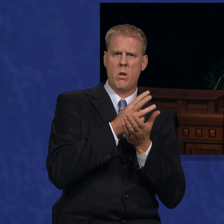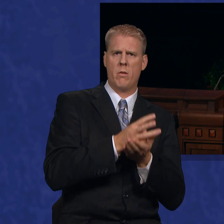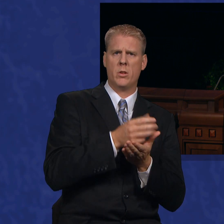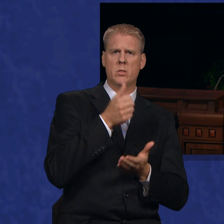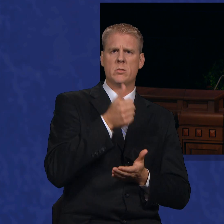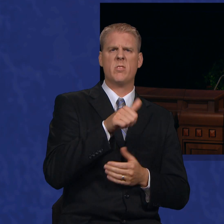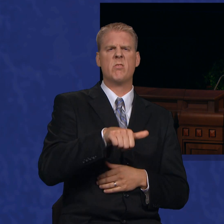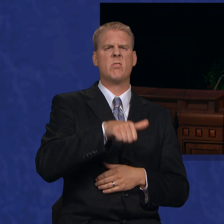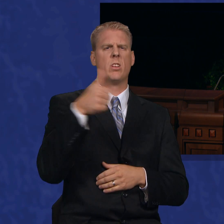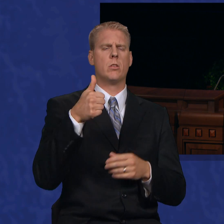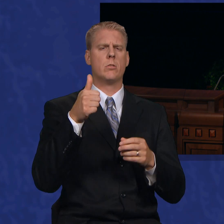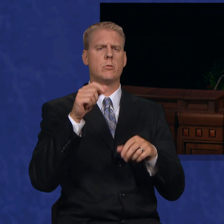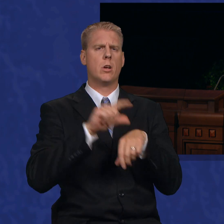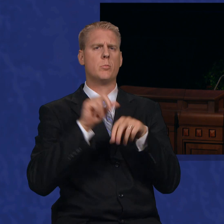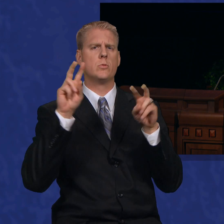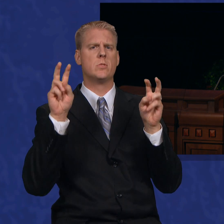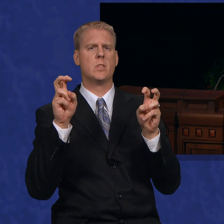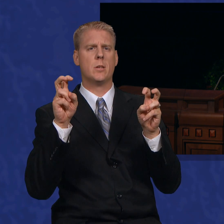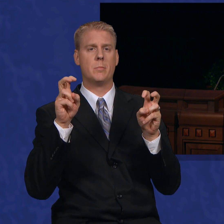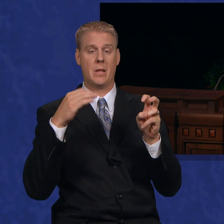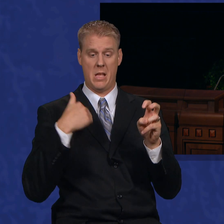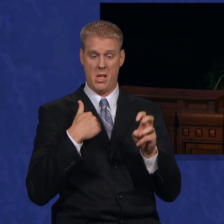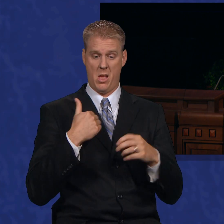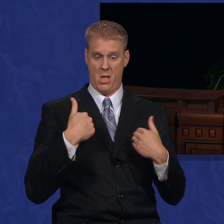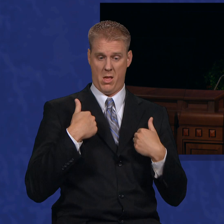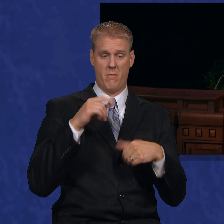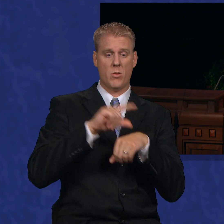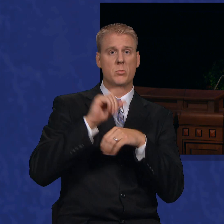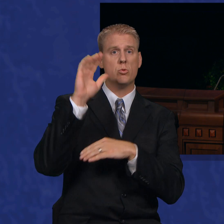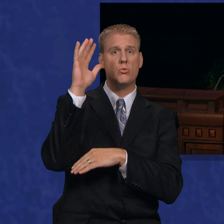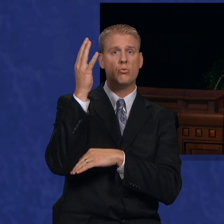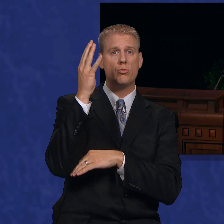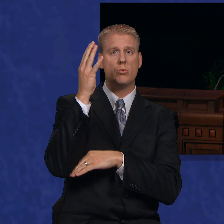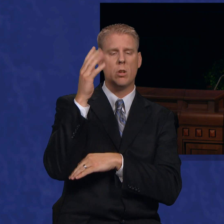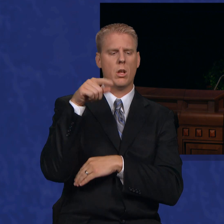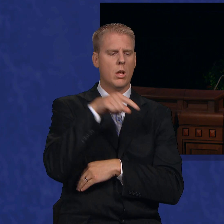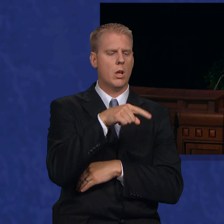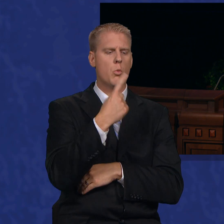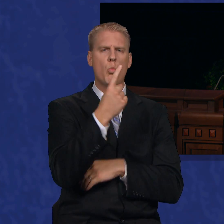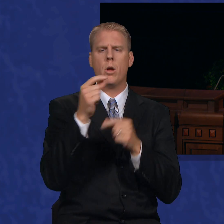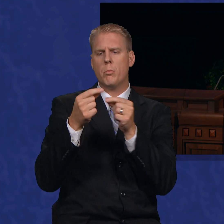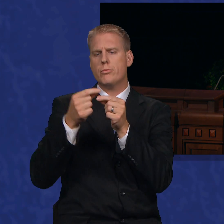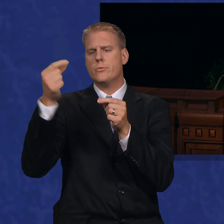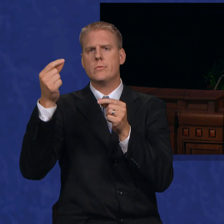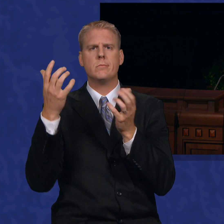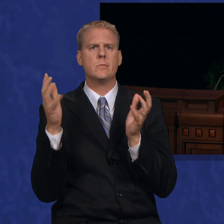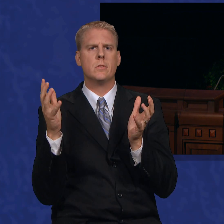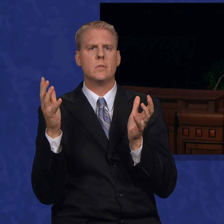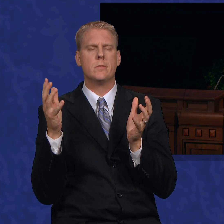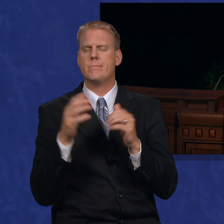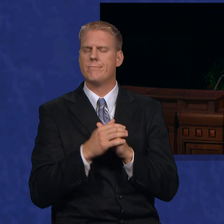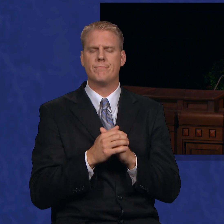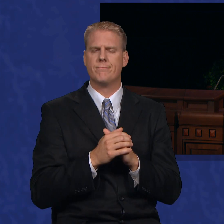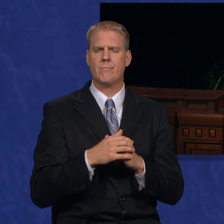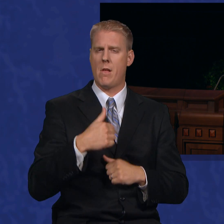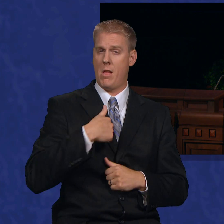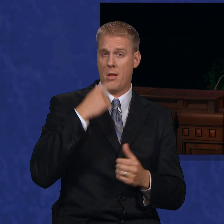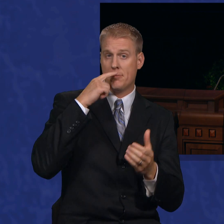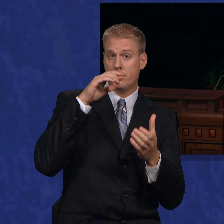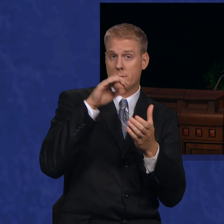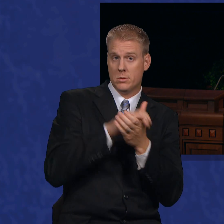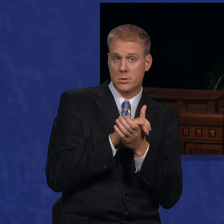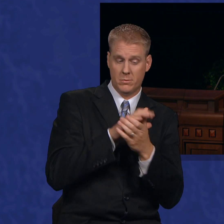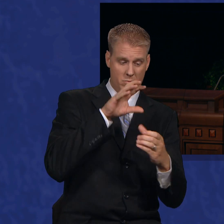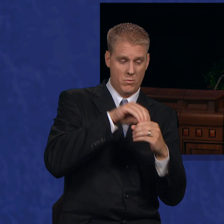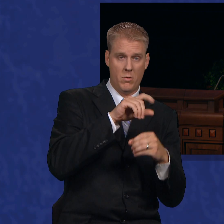topic, one of the many branches of the gospel tree. But I believe that in the